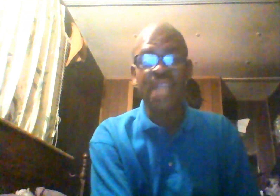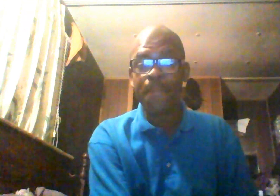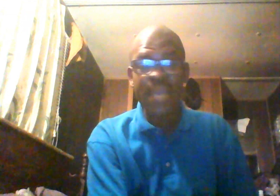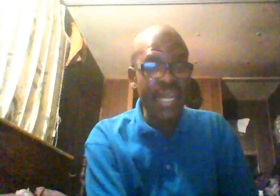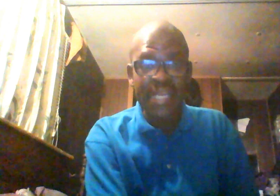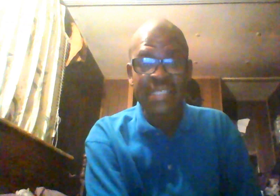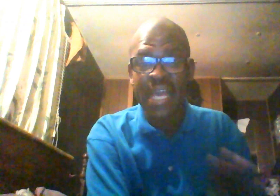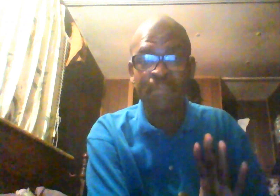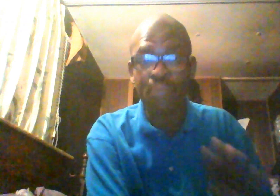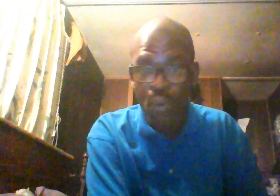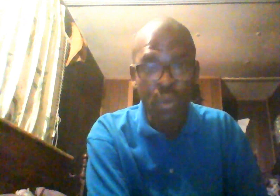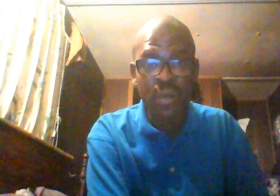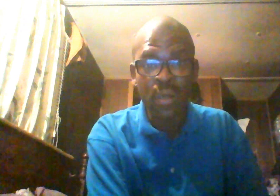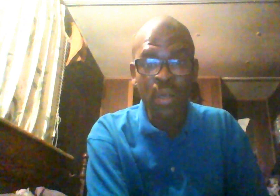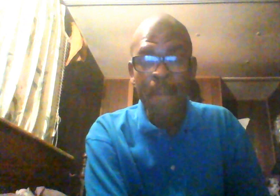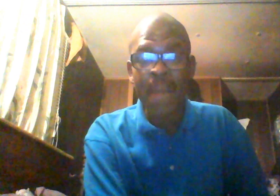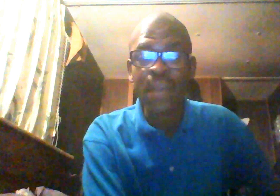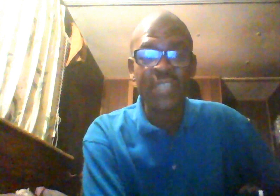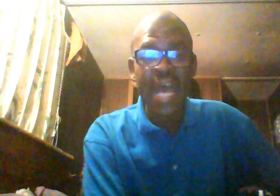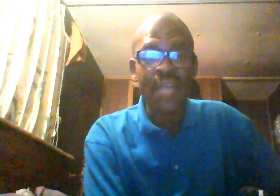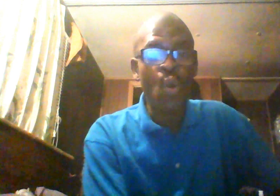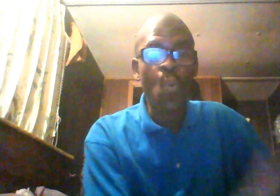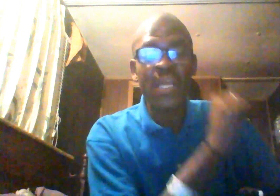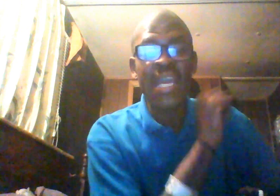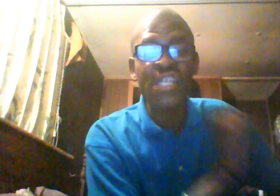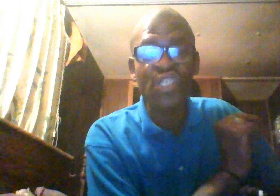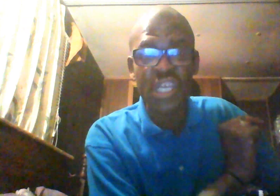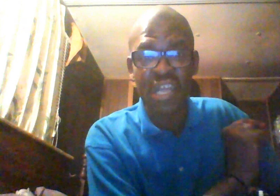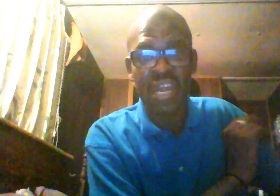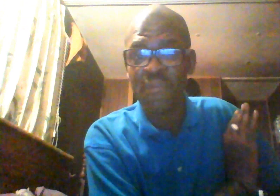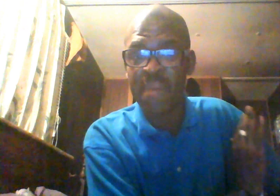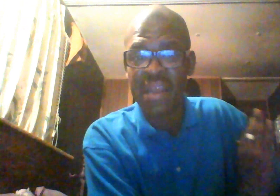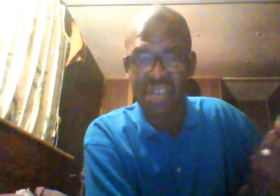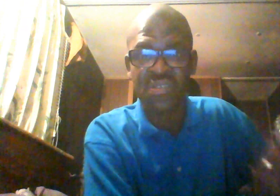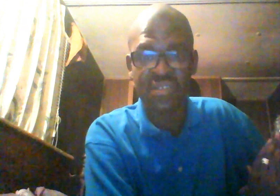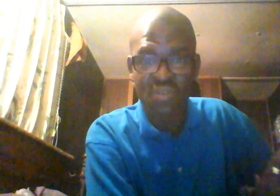die penniless and broke. Michael died with his shit and everybody else's too.